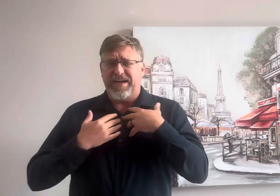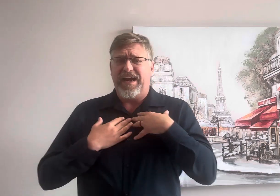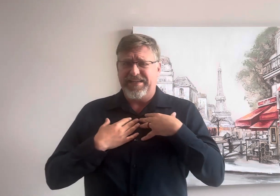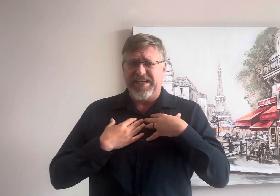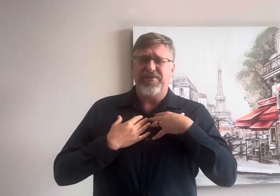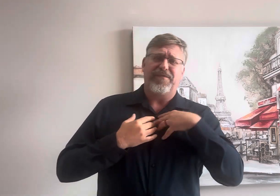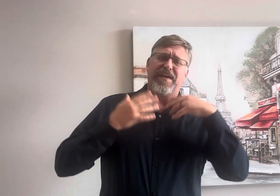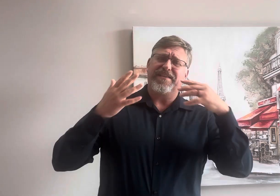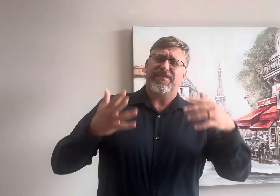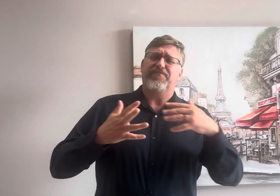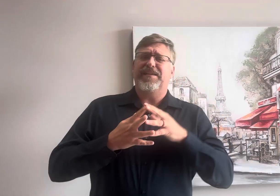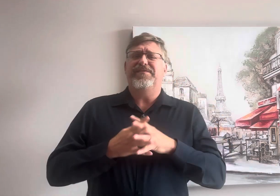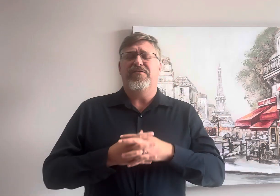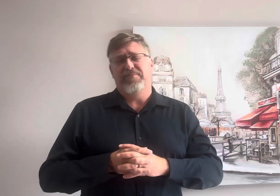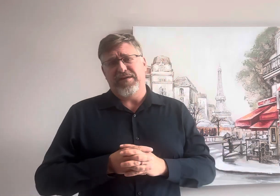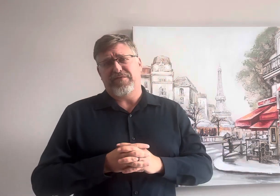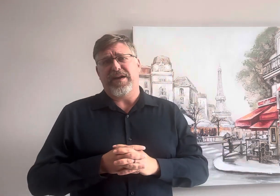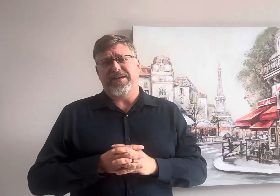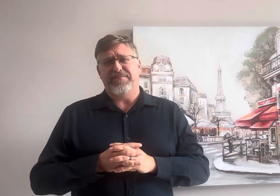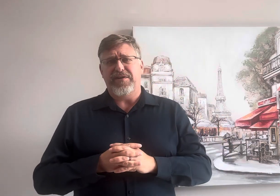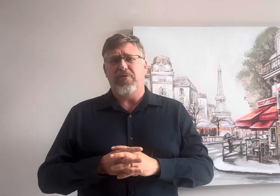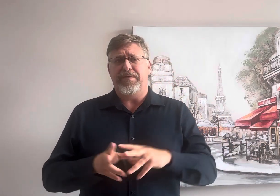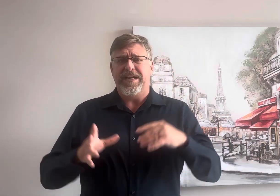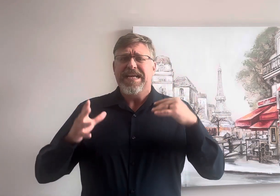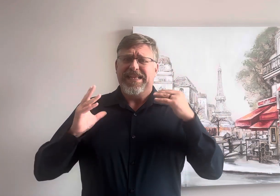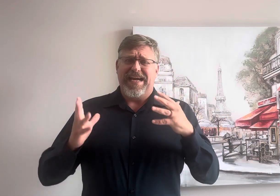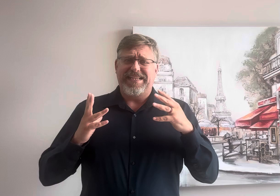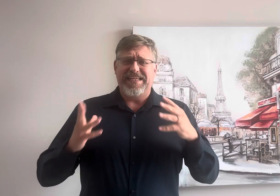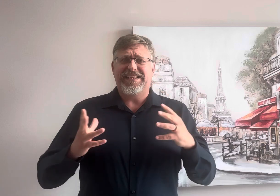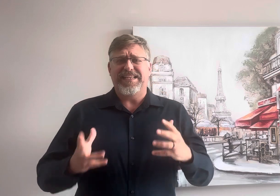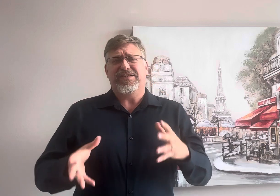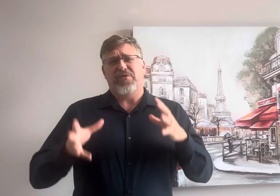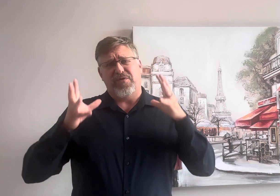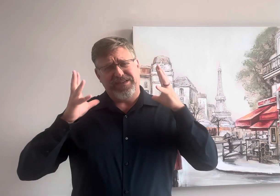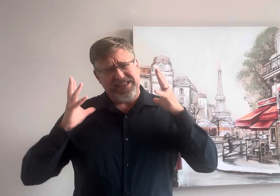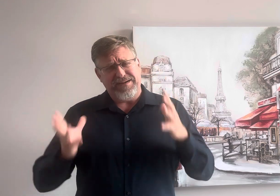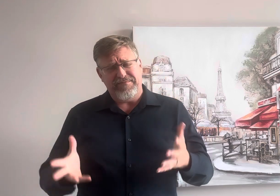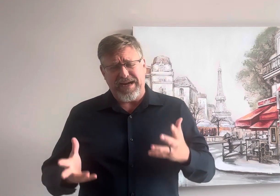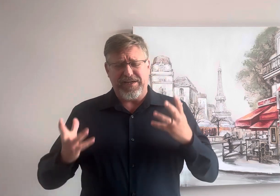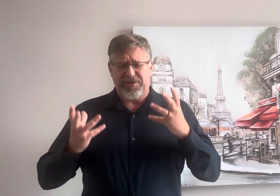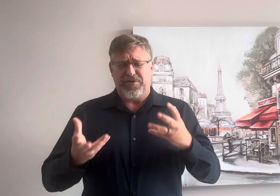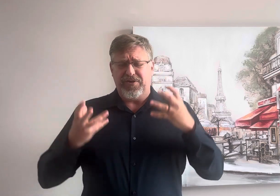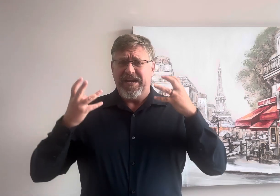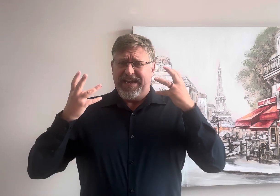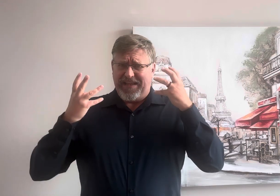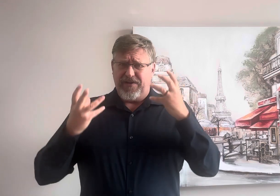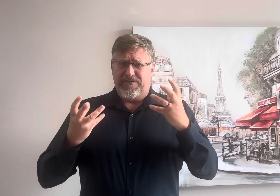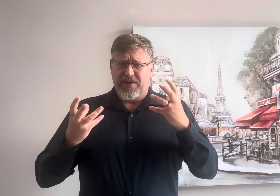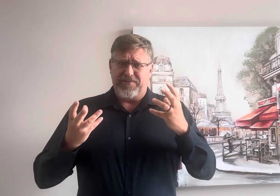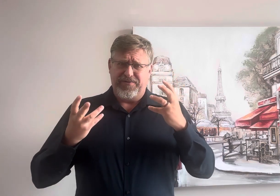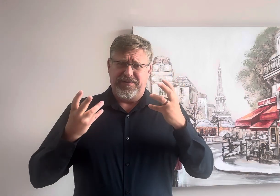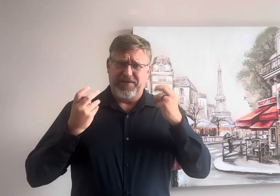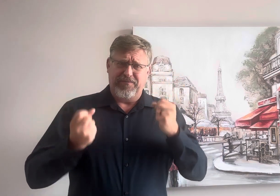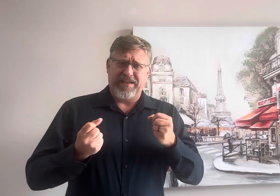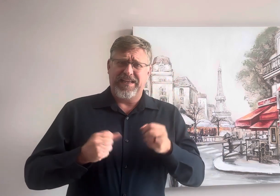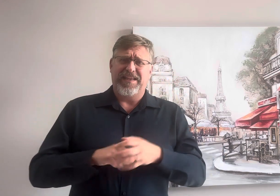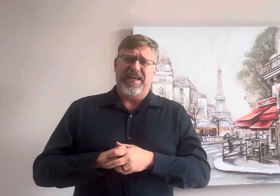i take no offense so please don't be afraid to be open the idea to this course is to make sure that you have an opportunity to really think